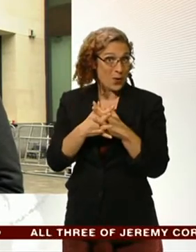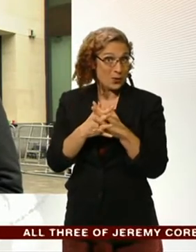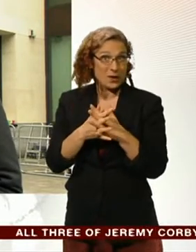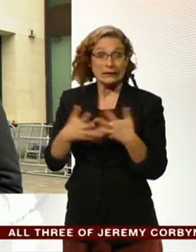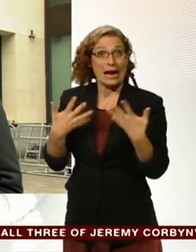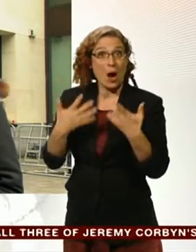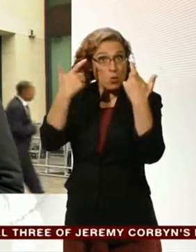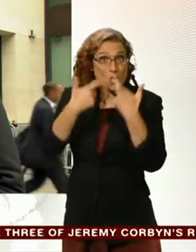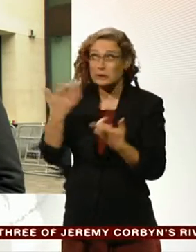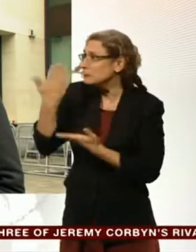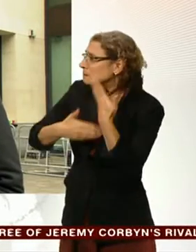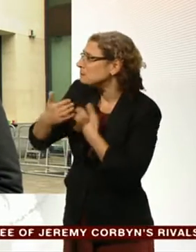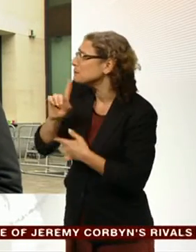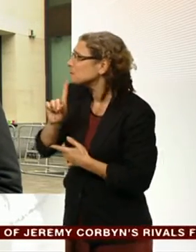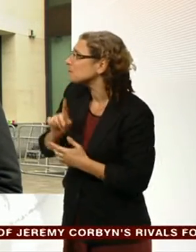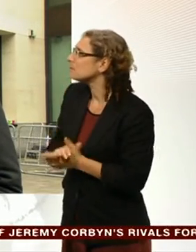Give us the background to this, Andy.